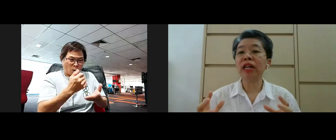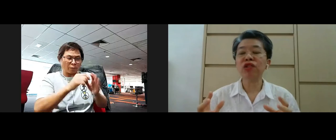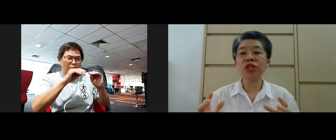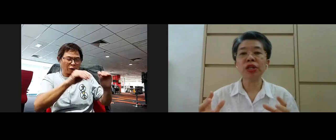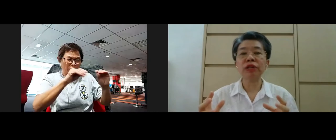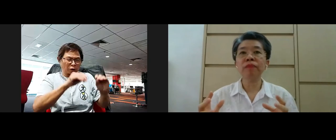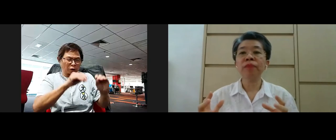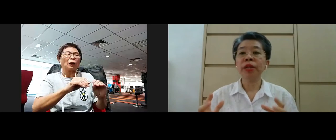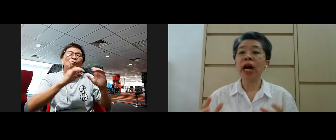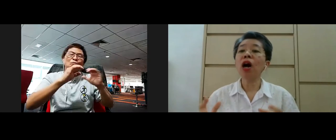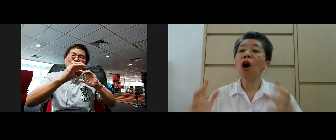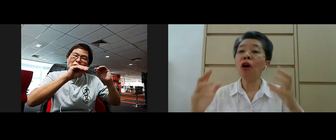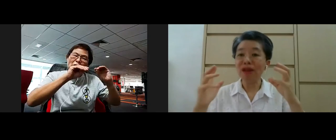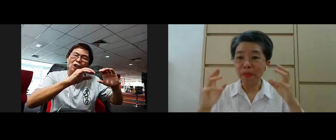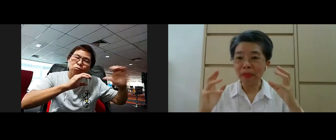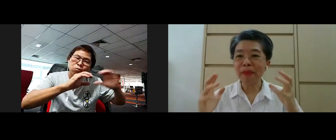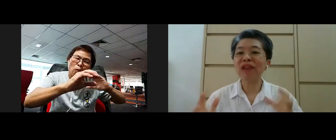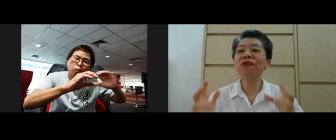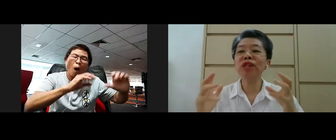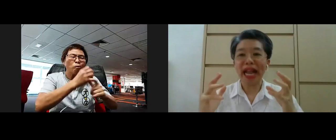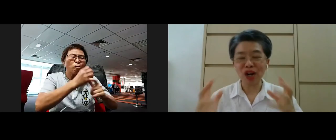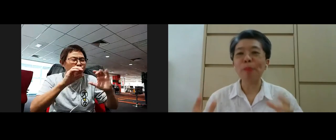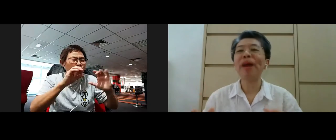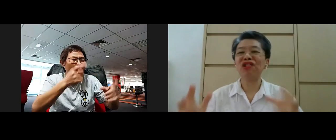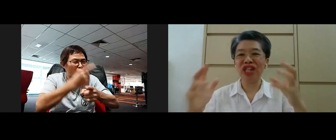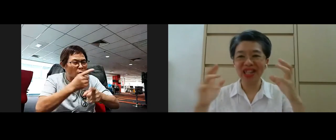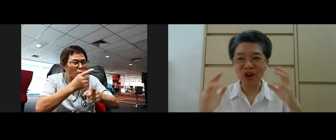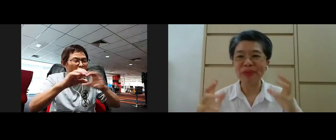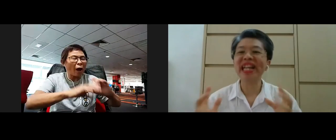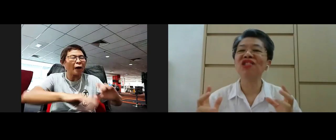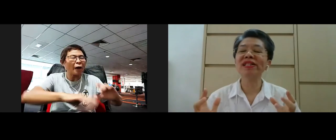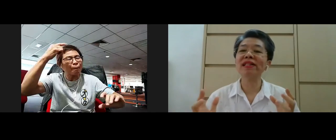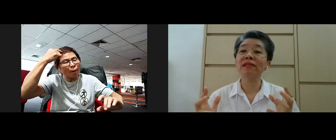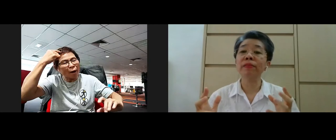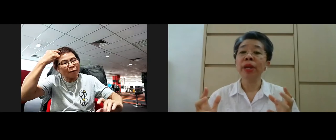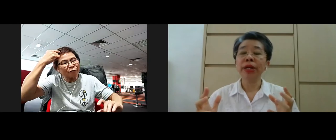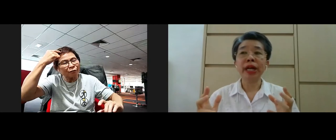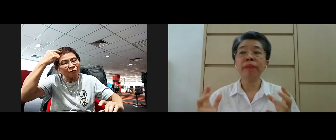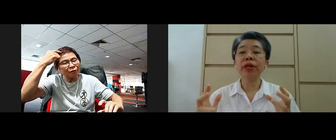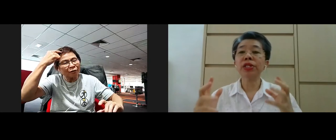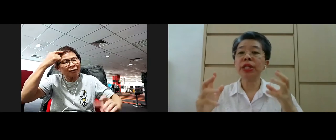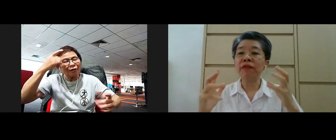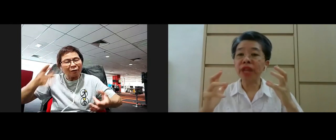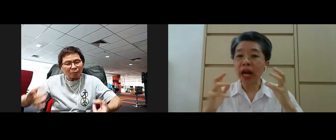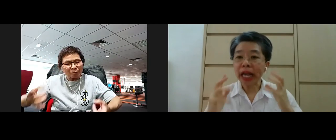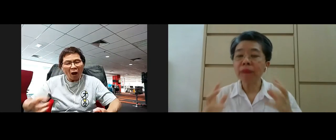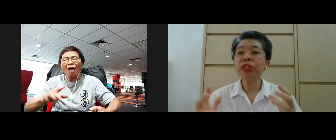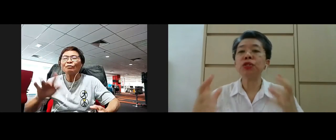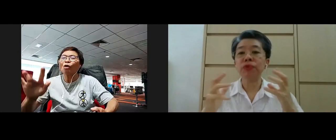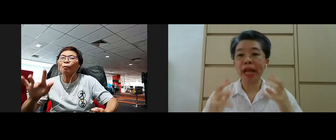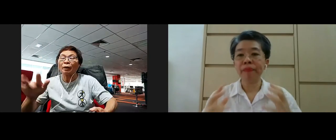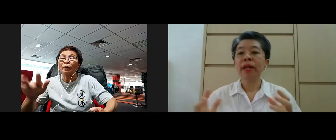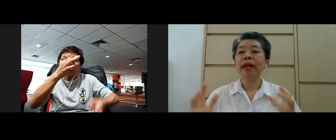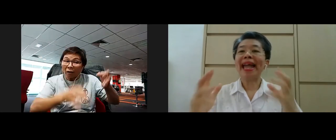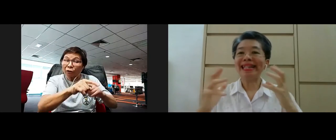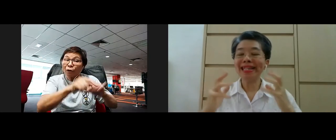communication skill or mindful and compassionate communication skill because if they are able